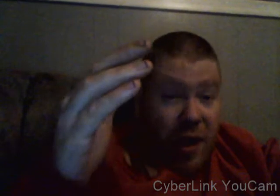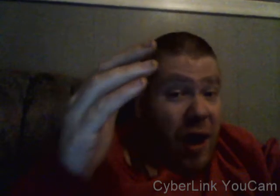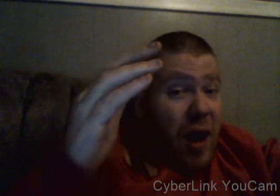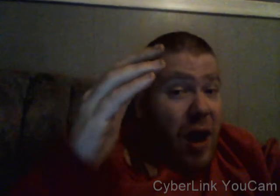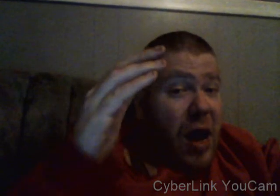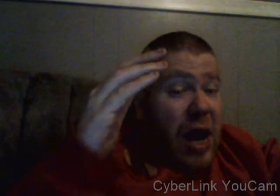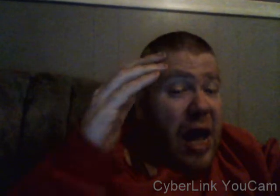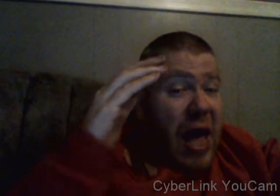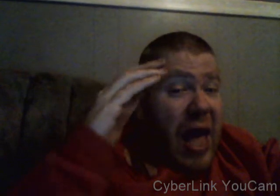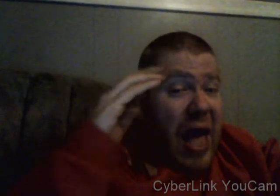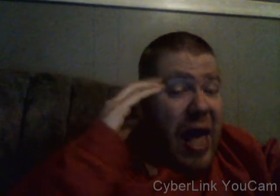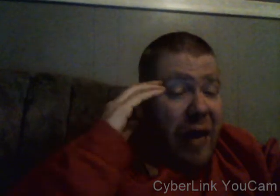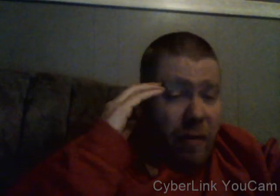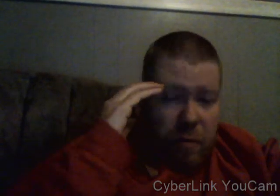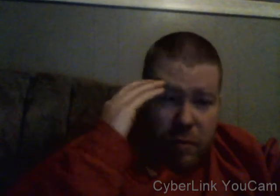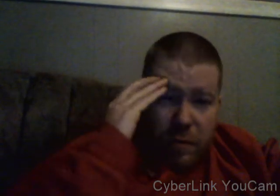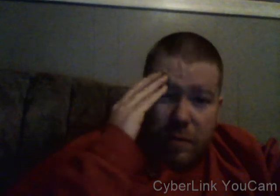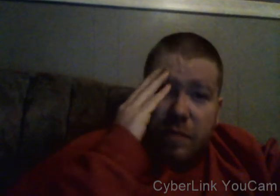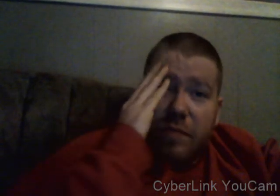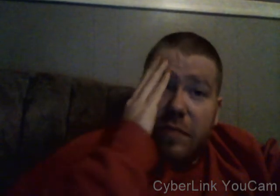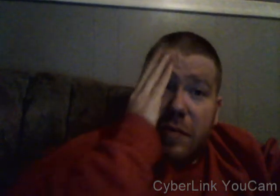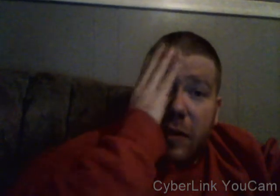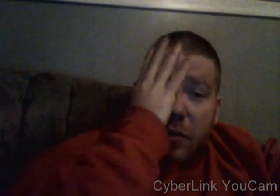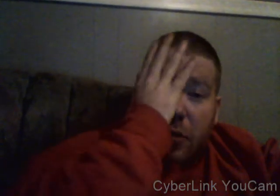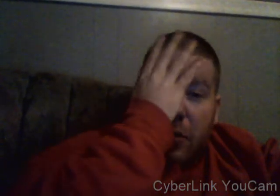and oh